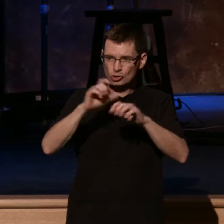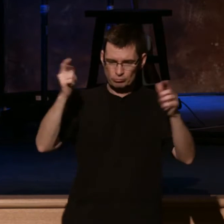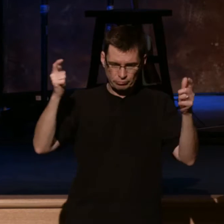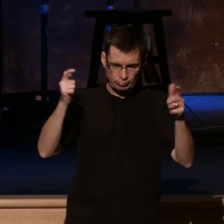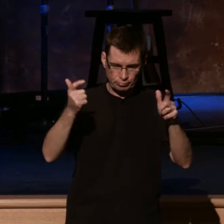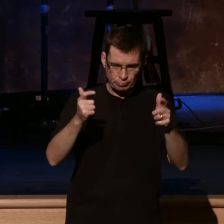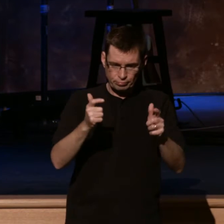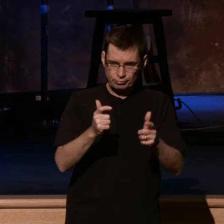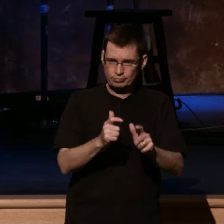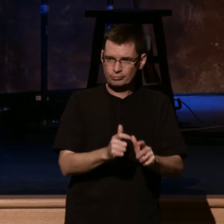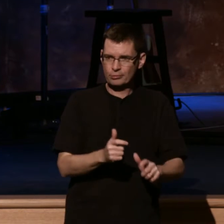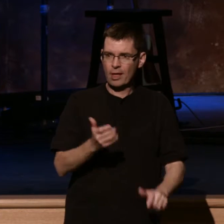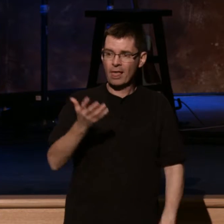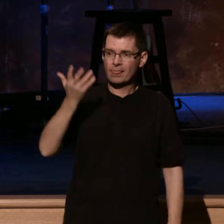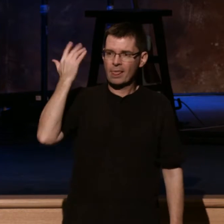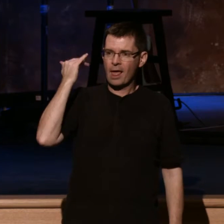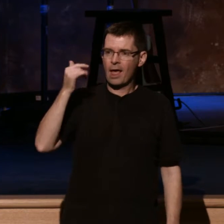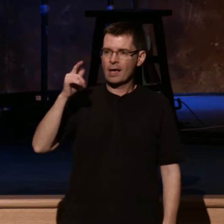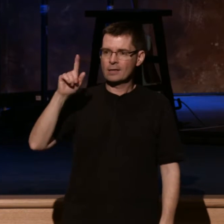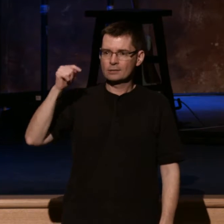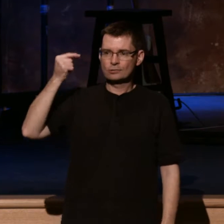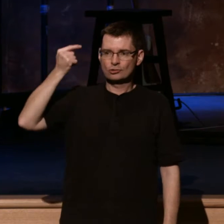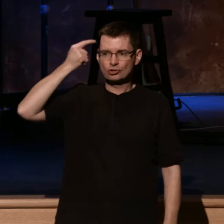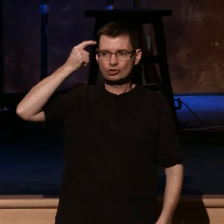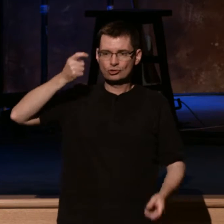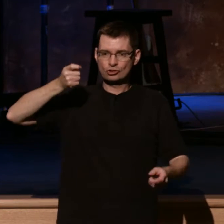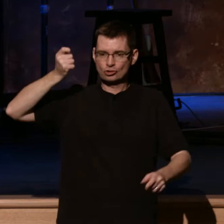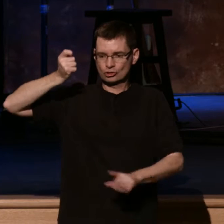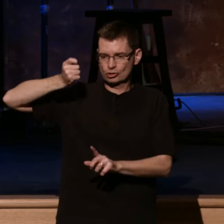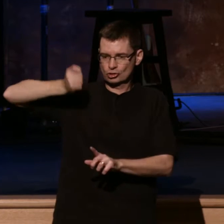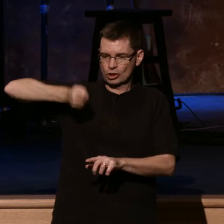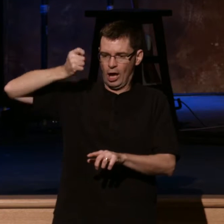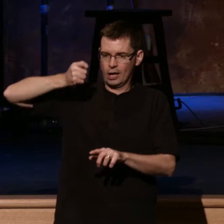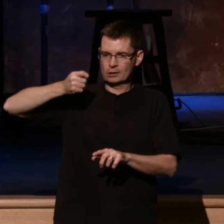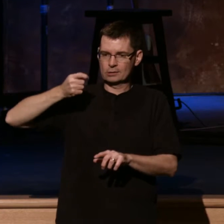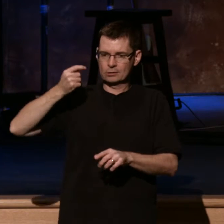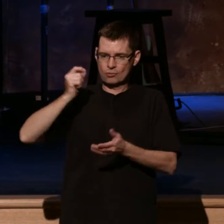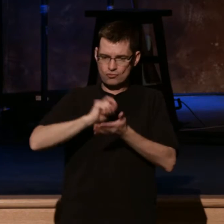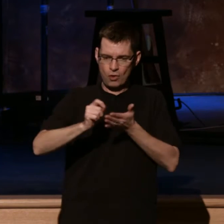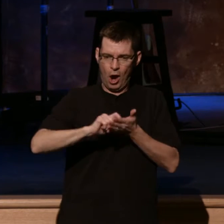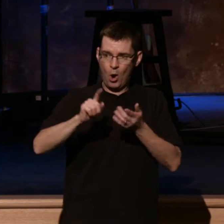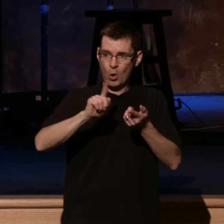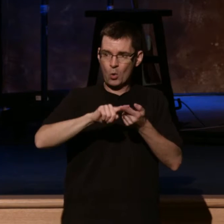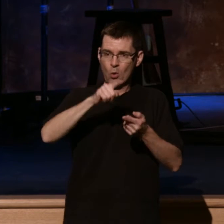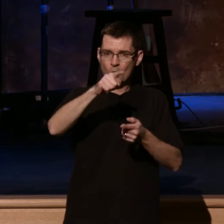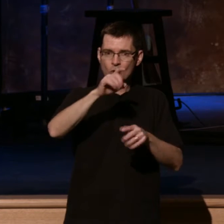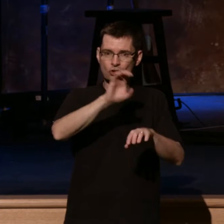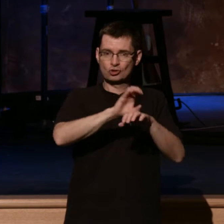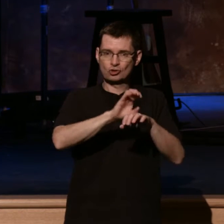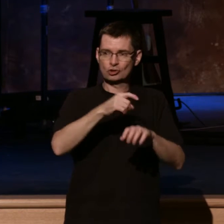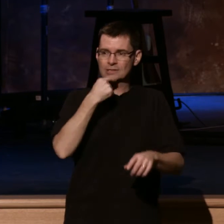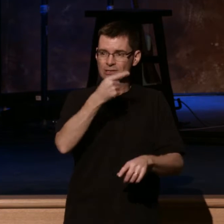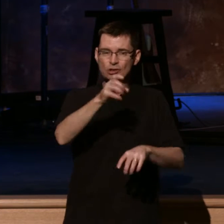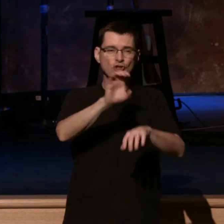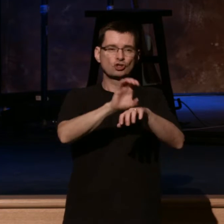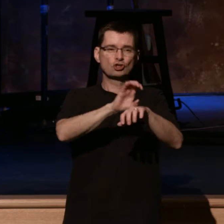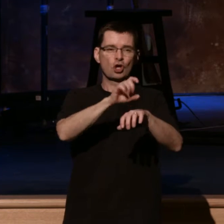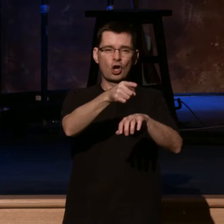the chief justice, his name was John Marshall, wrote to James Madison that the church was too far gone to ever be redeemed. And